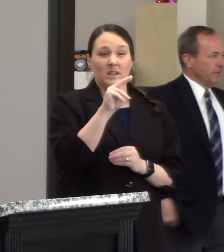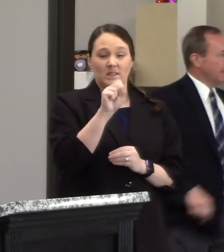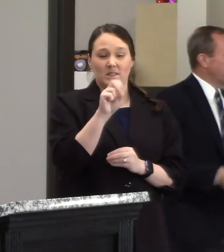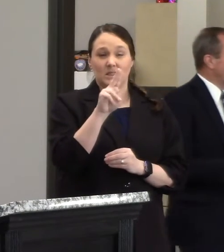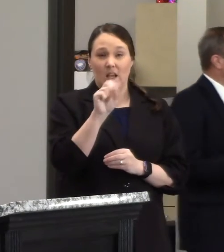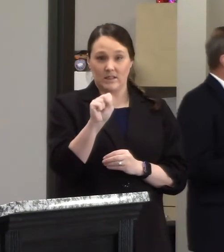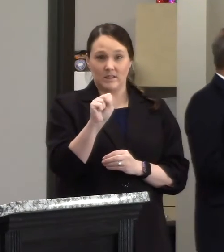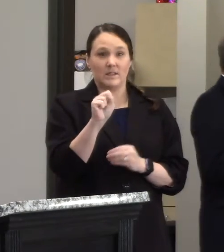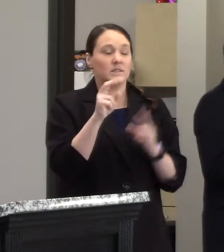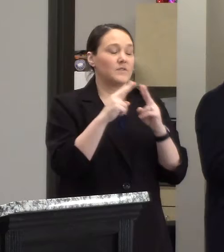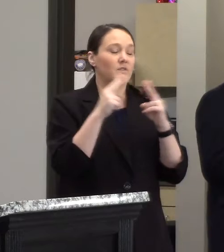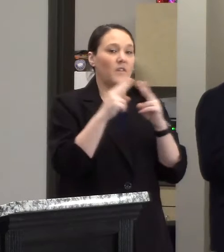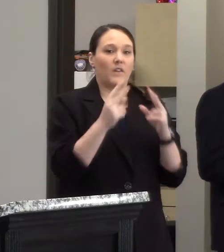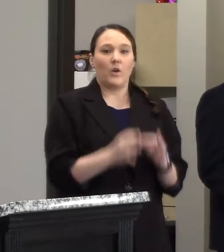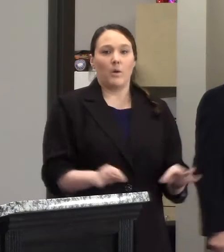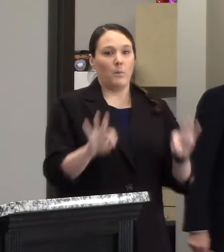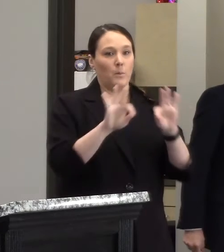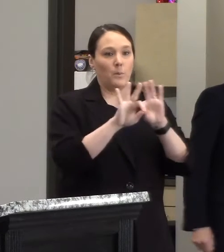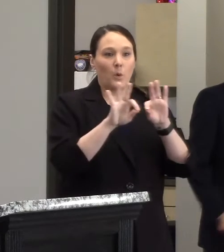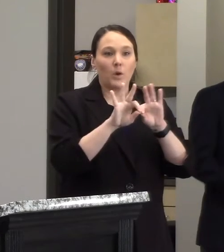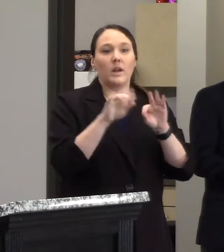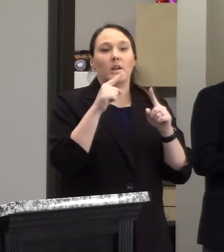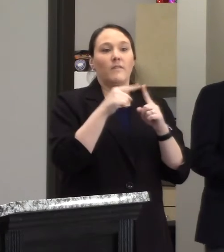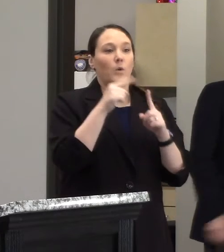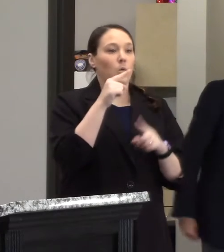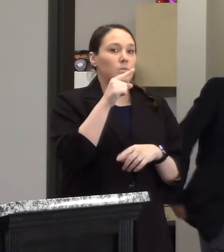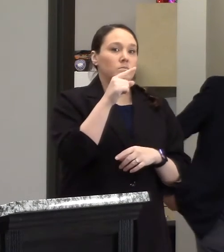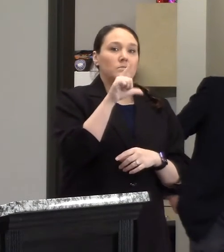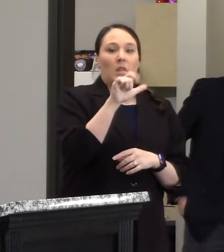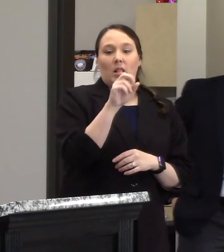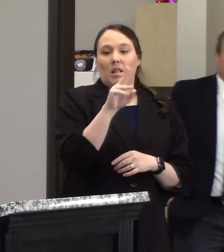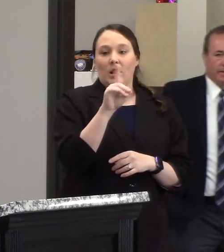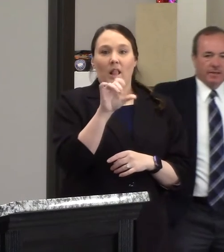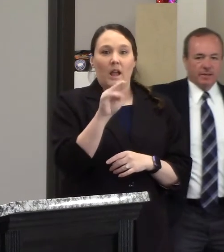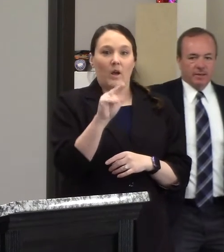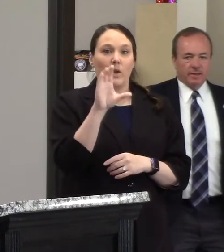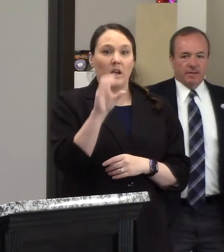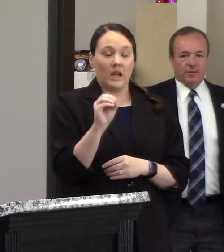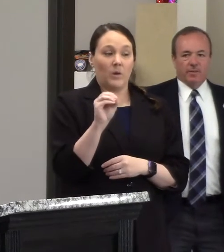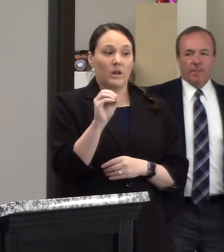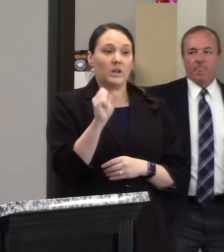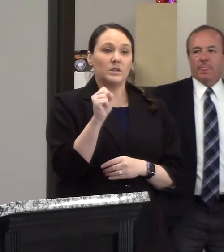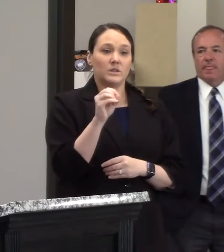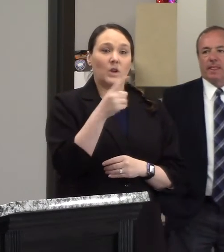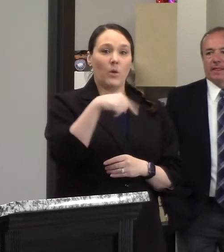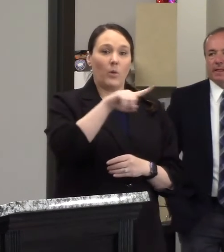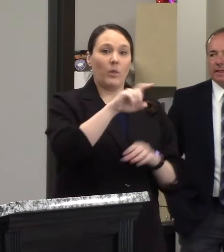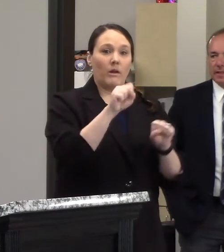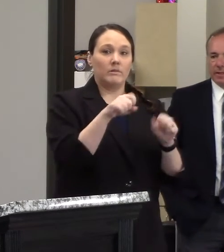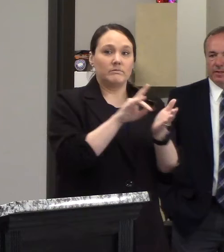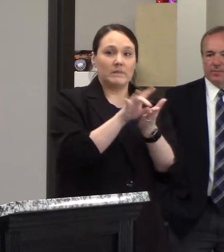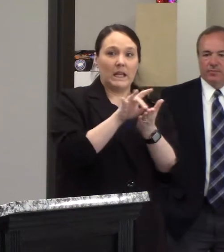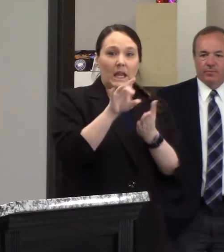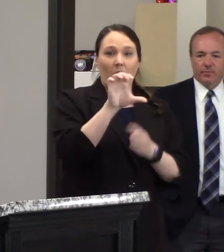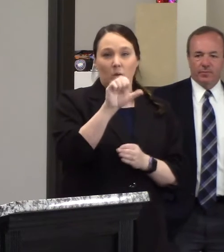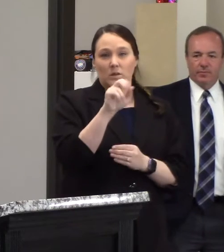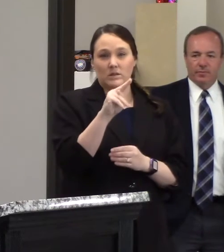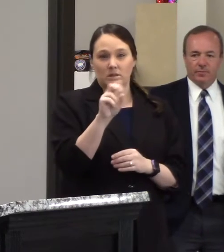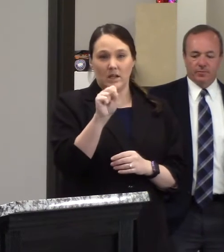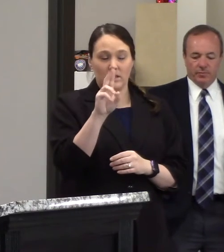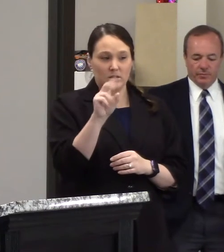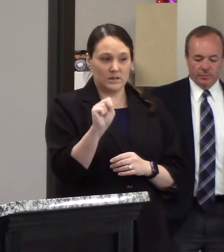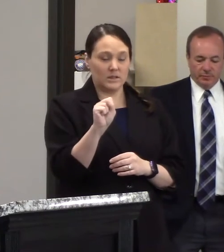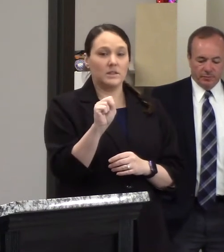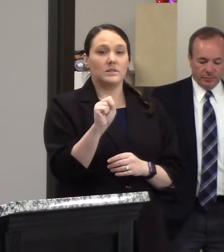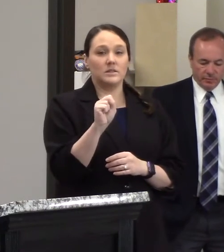it's so very important to uh leydon county to be able to get so get those census in uh